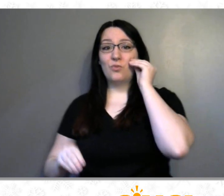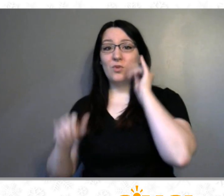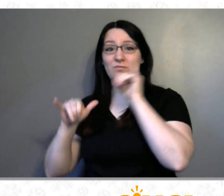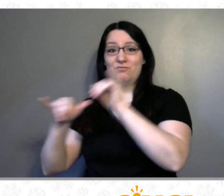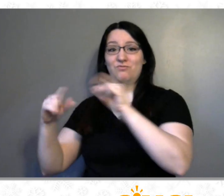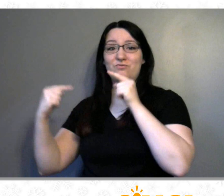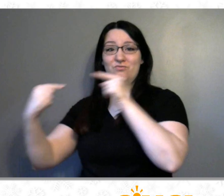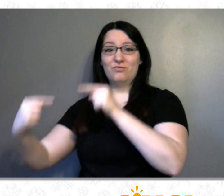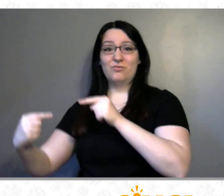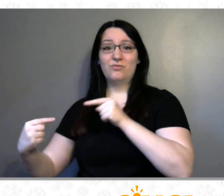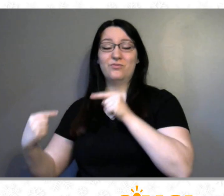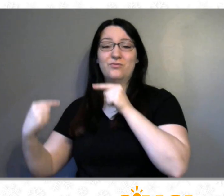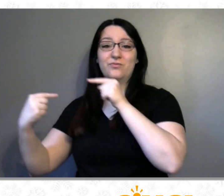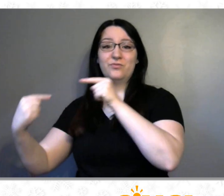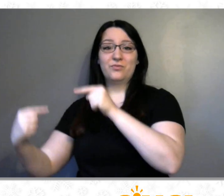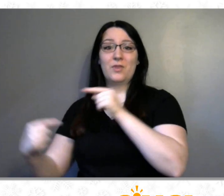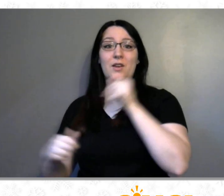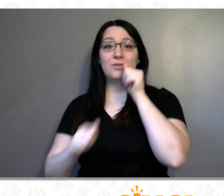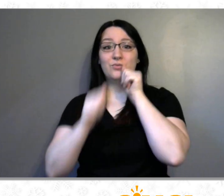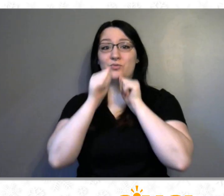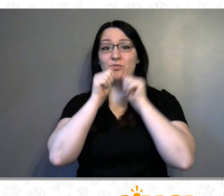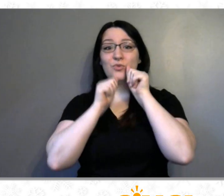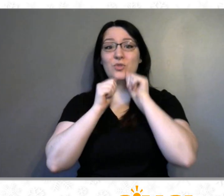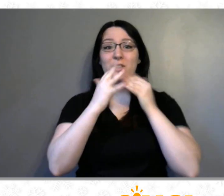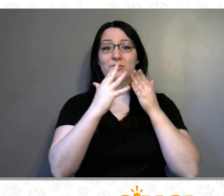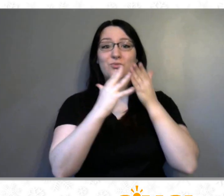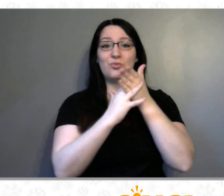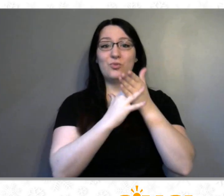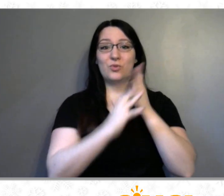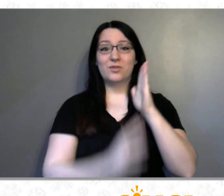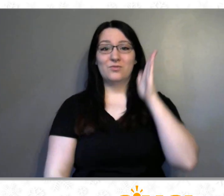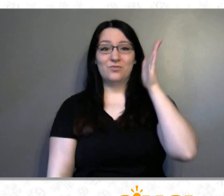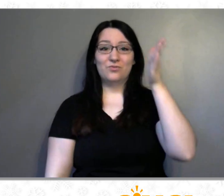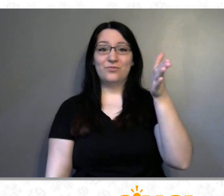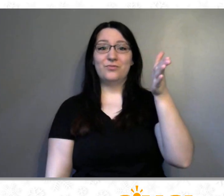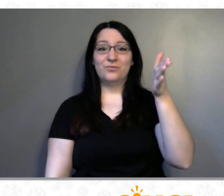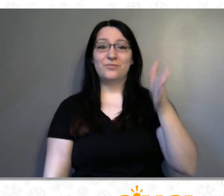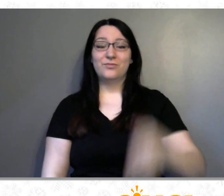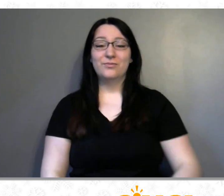stay in place, Live with grace, live with grace, live with grace.